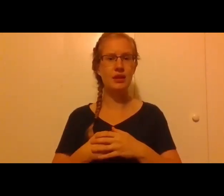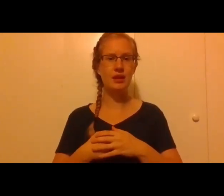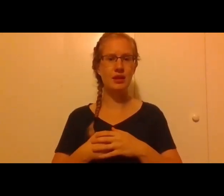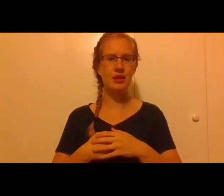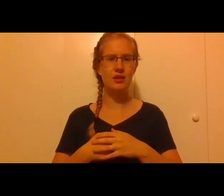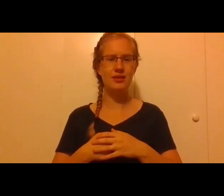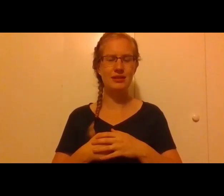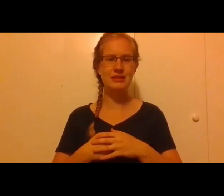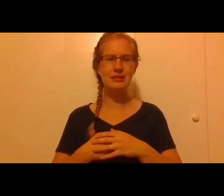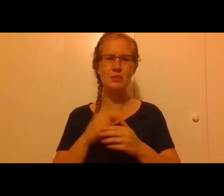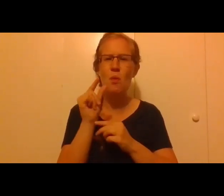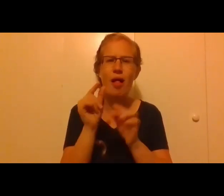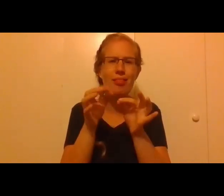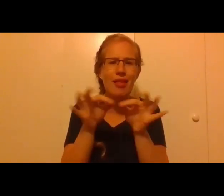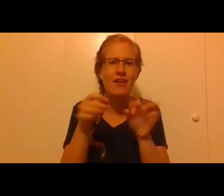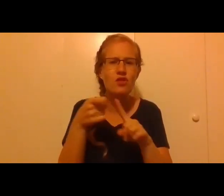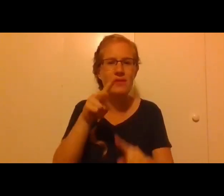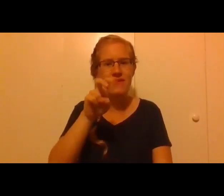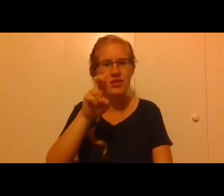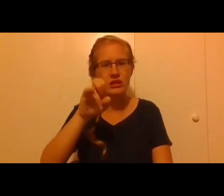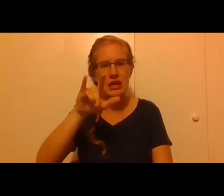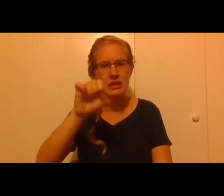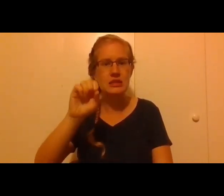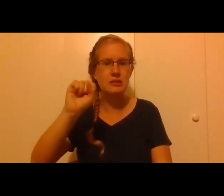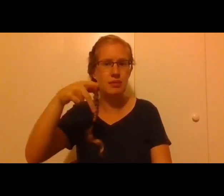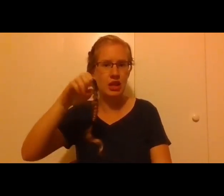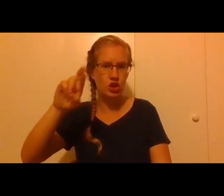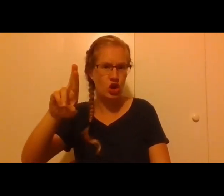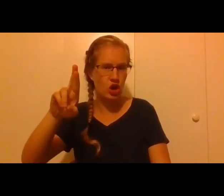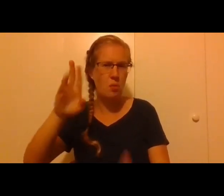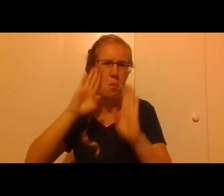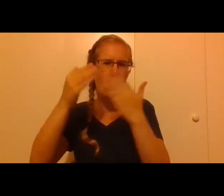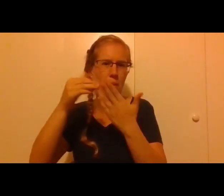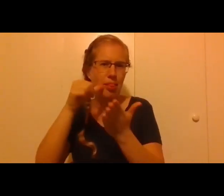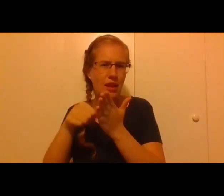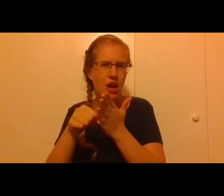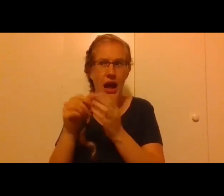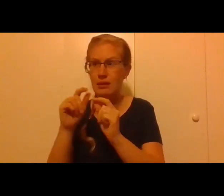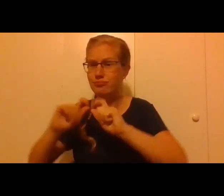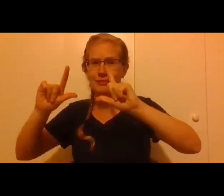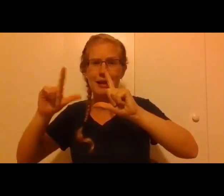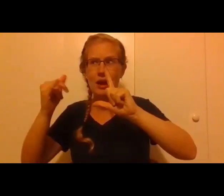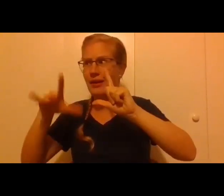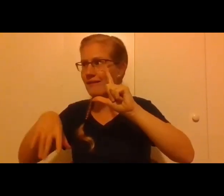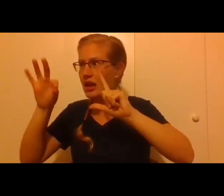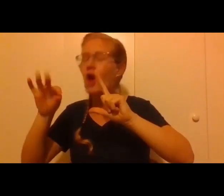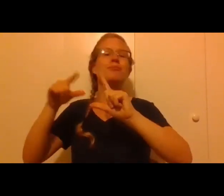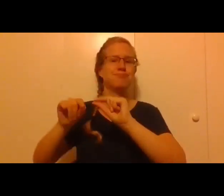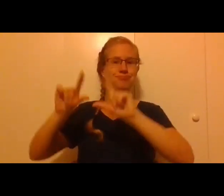small little line from Veritatis Splendor. I had it, I pulled it up for a second, and now I just lost it, but here it is again.